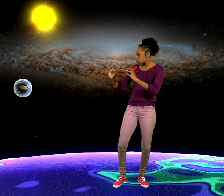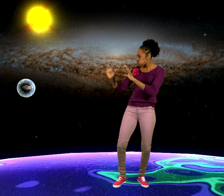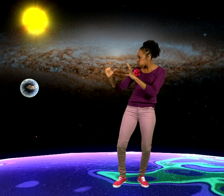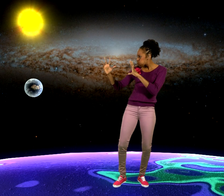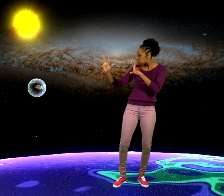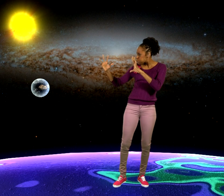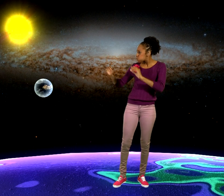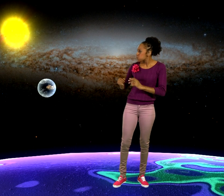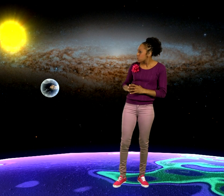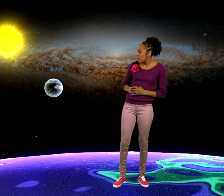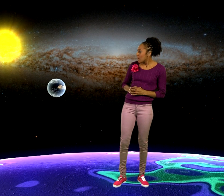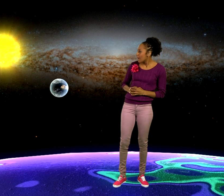Now it's fully grown